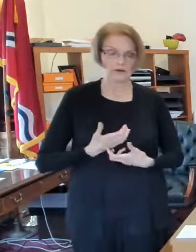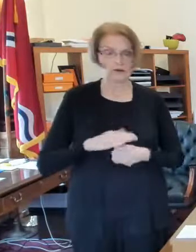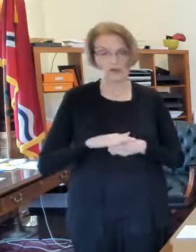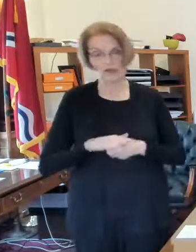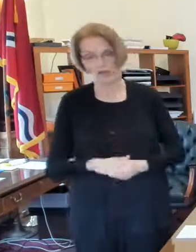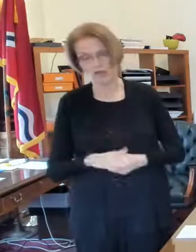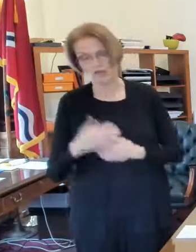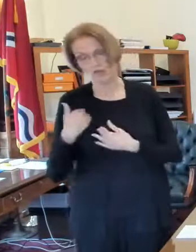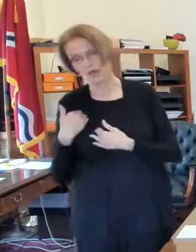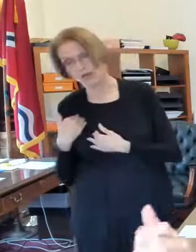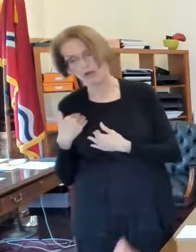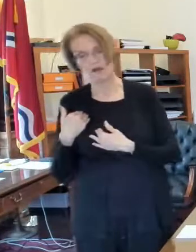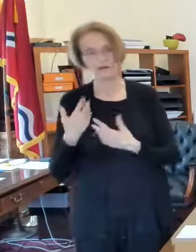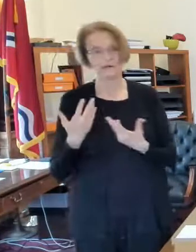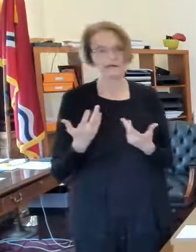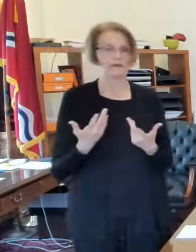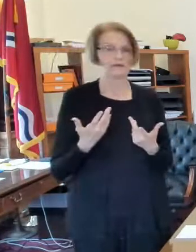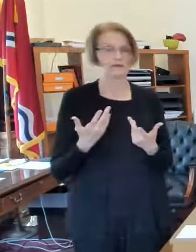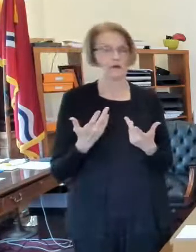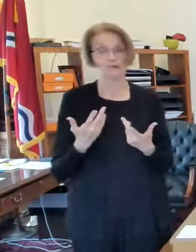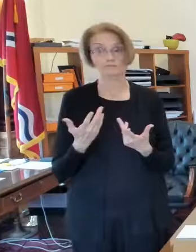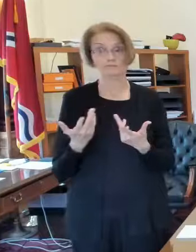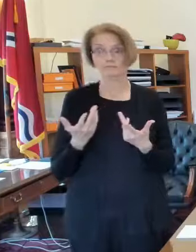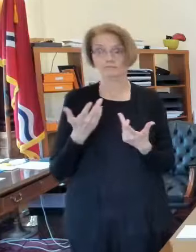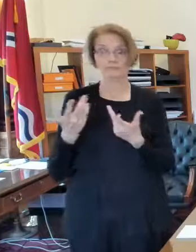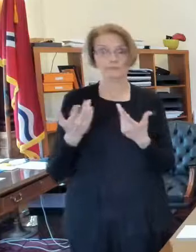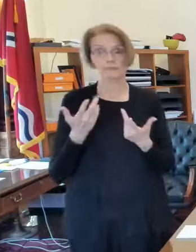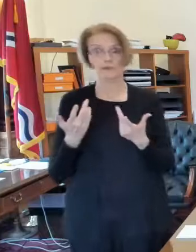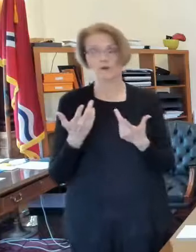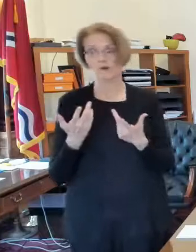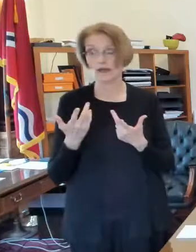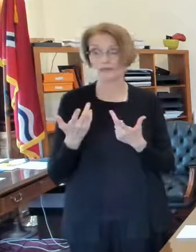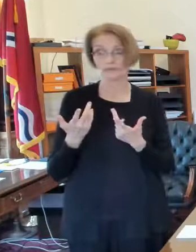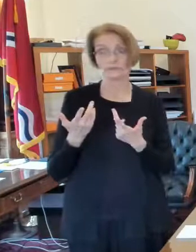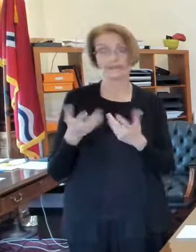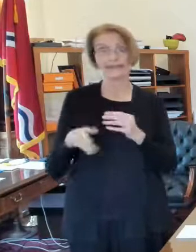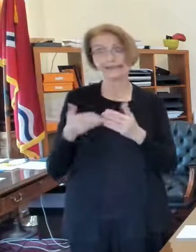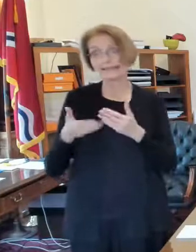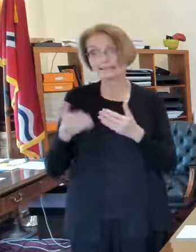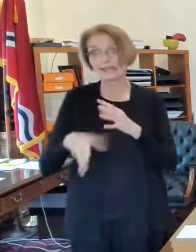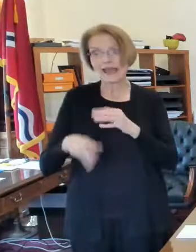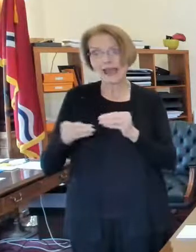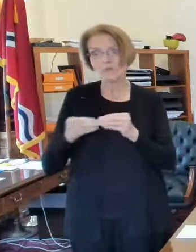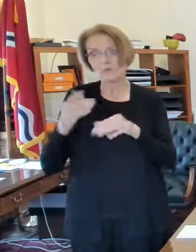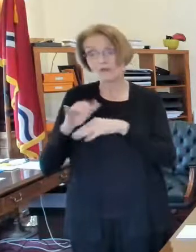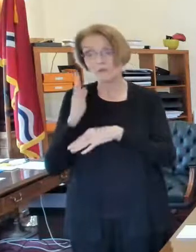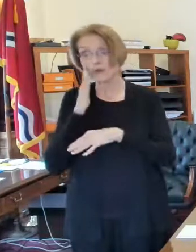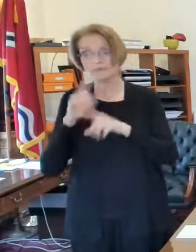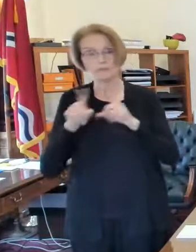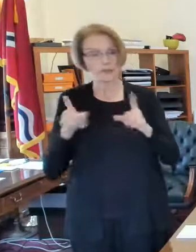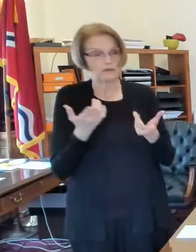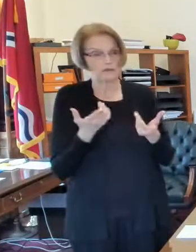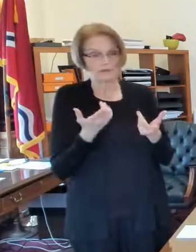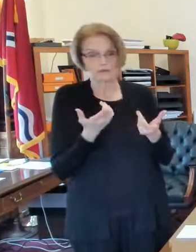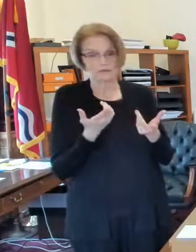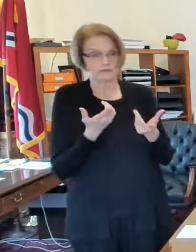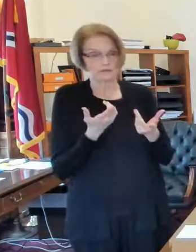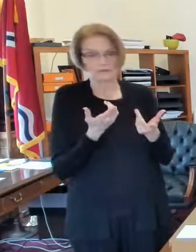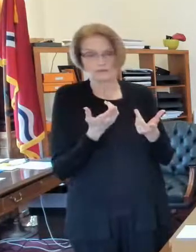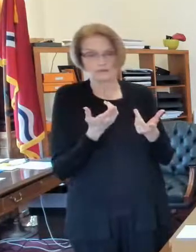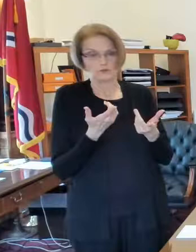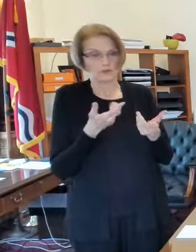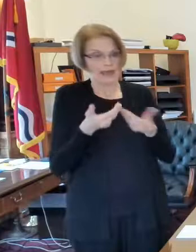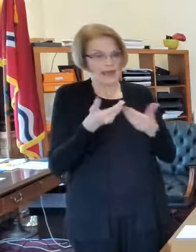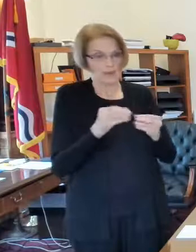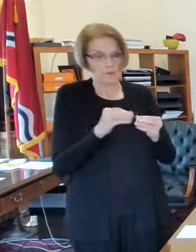beds you can't make a doctor between now and next week you can't make a nurse between now and next week um and and you know